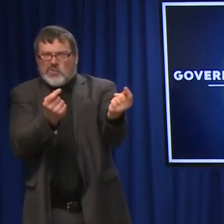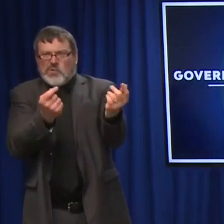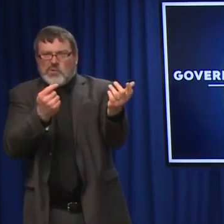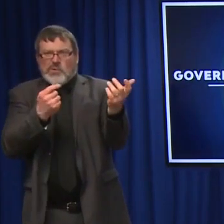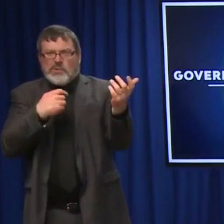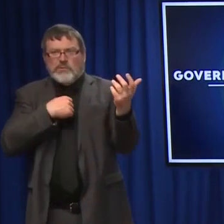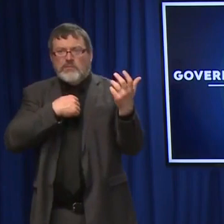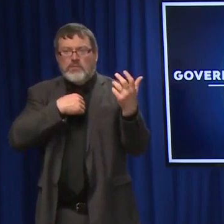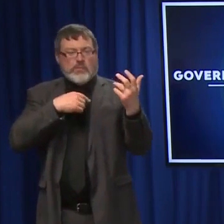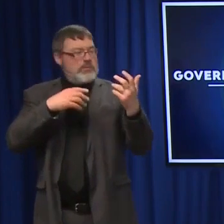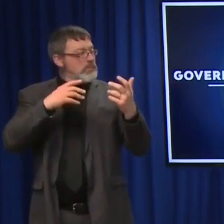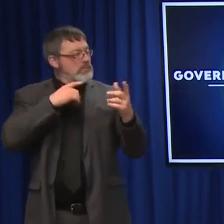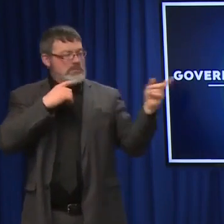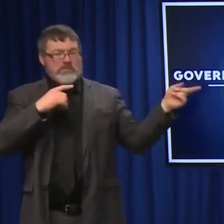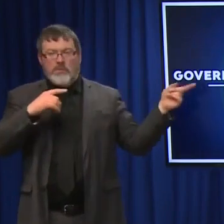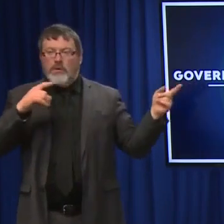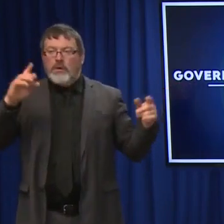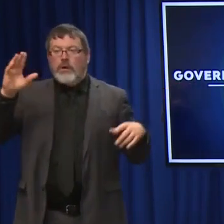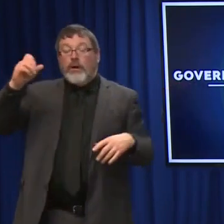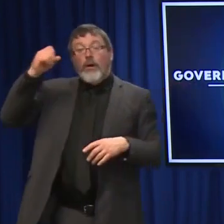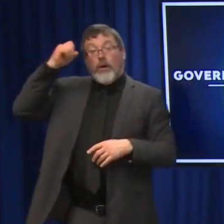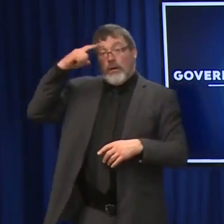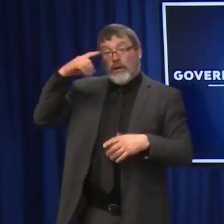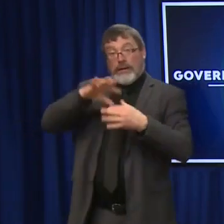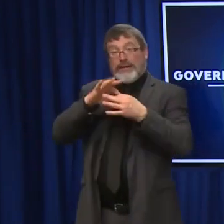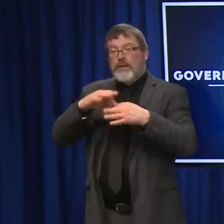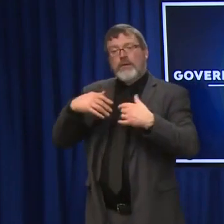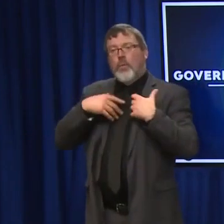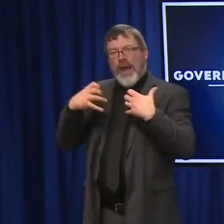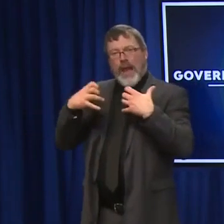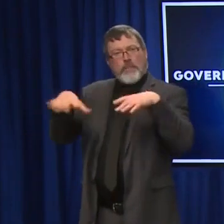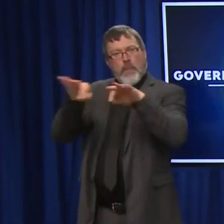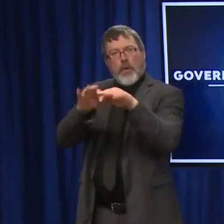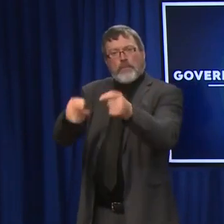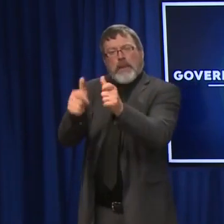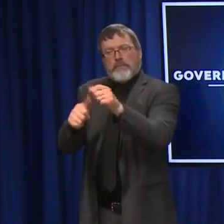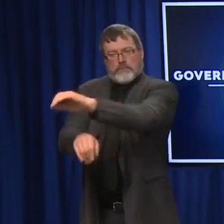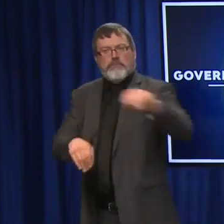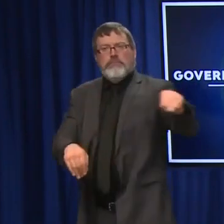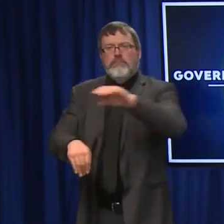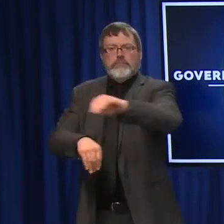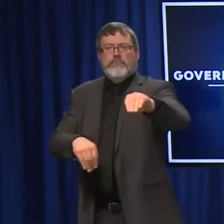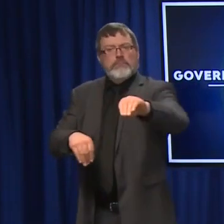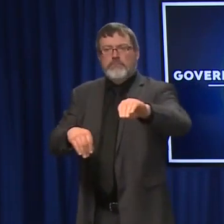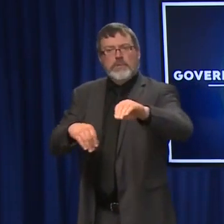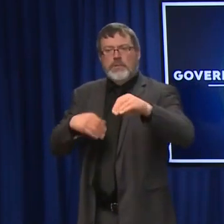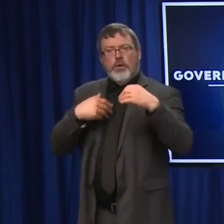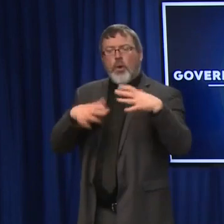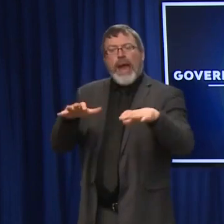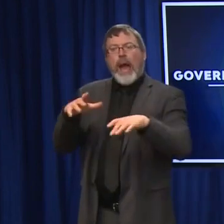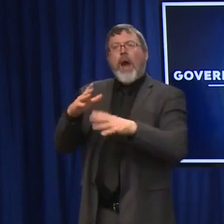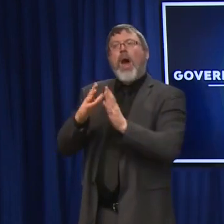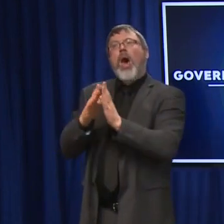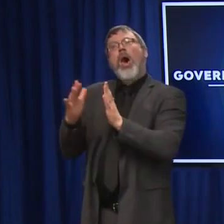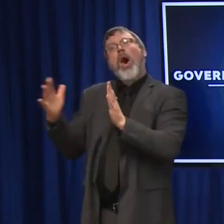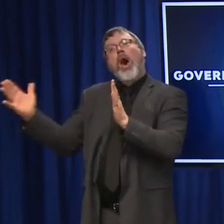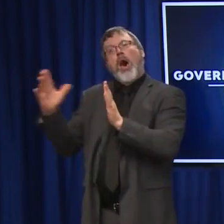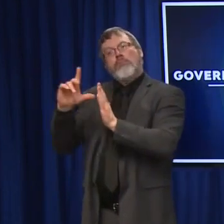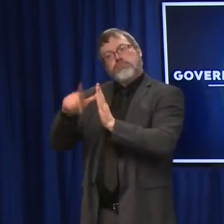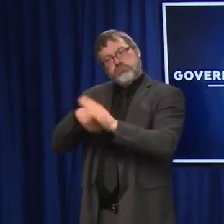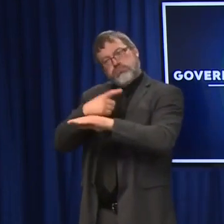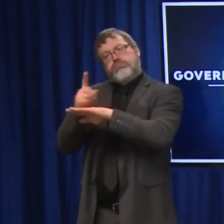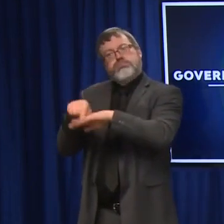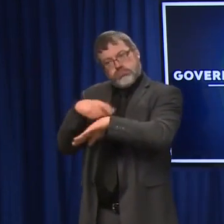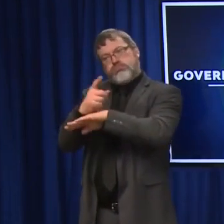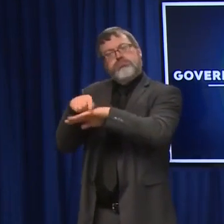bed, as soon as the need is there, we want the availability to be there. I don't know if we'll ever actually get to that goal. So there's not like a specific number,